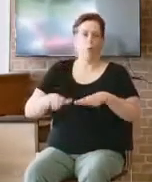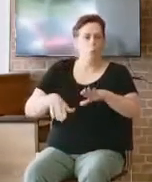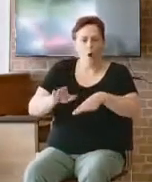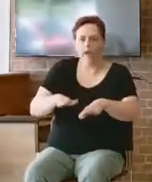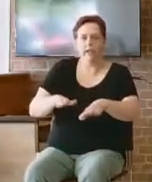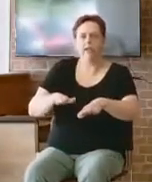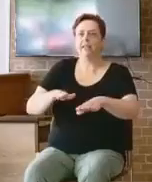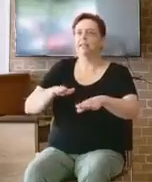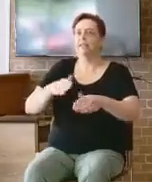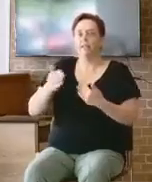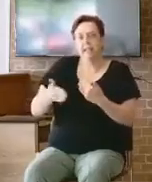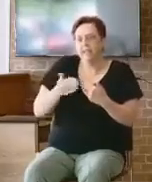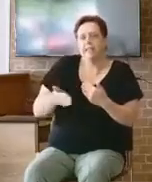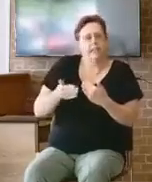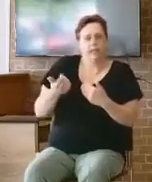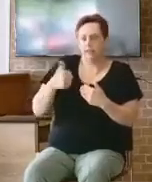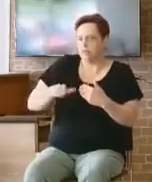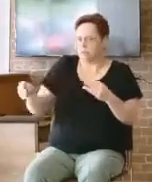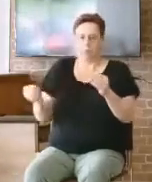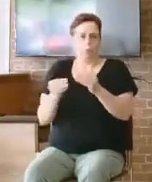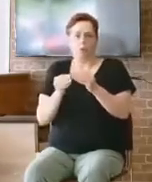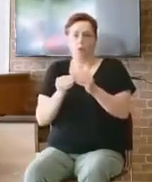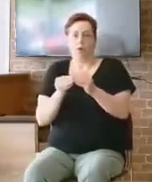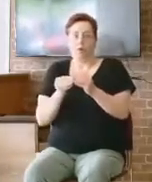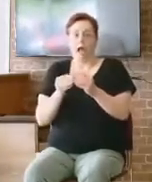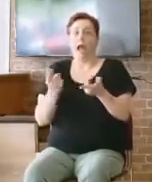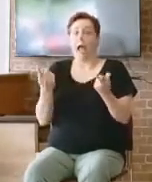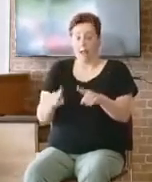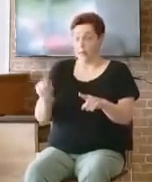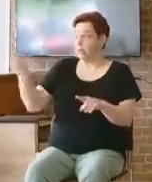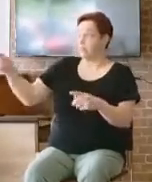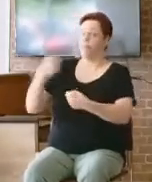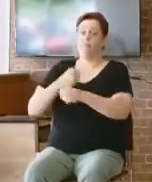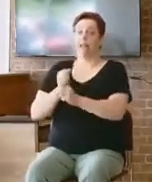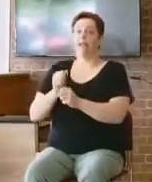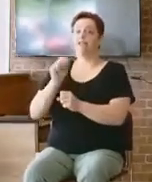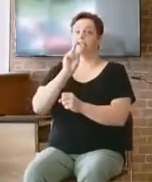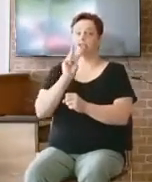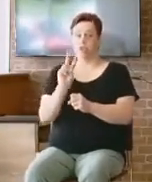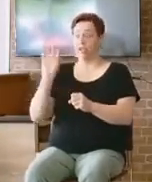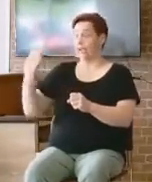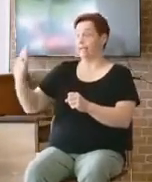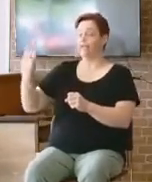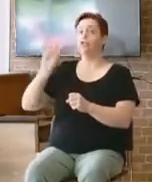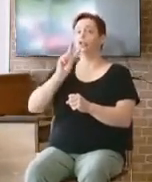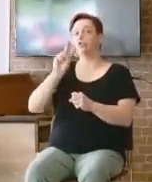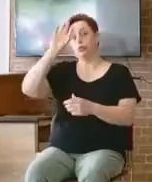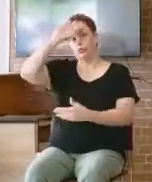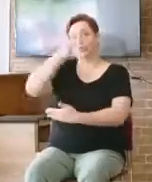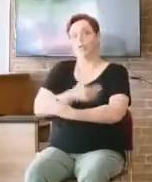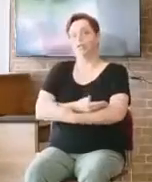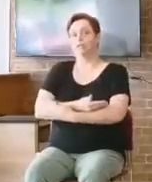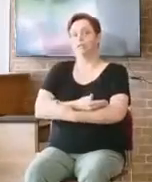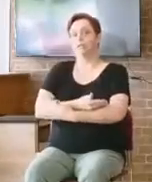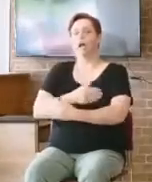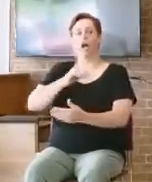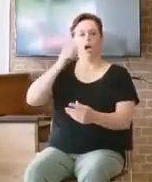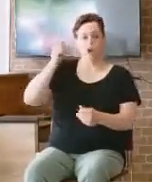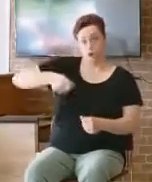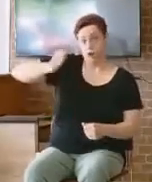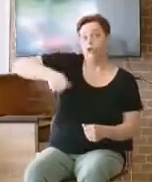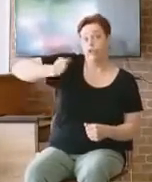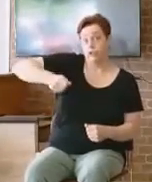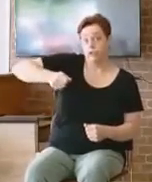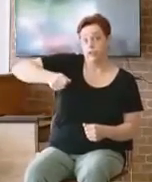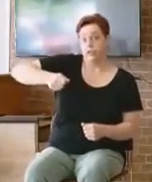sons judges over Israel. But his sons didn't do very well, did they? It says that they